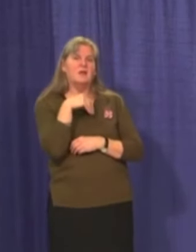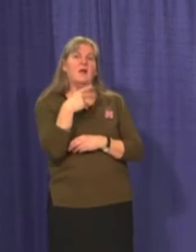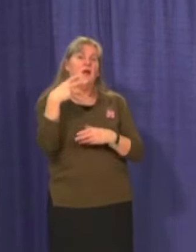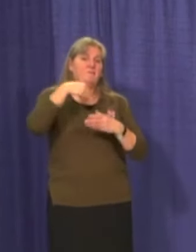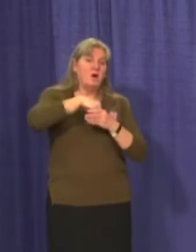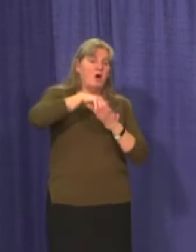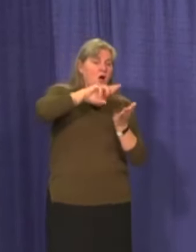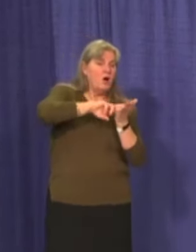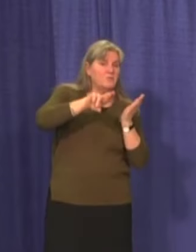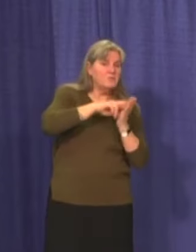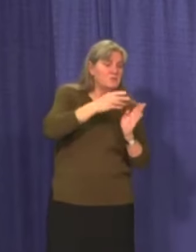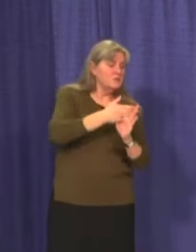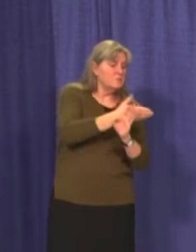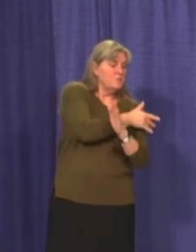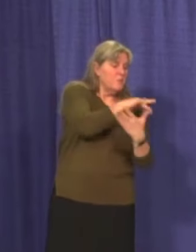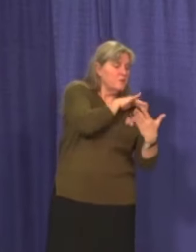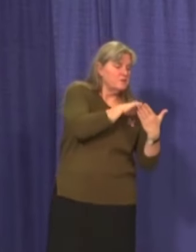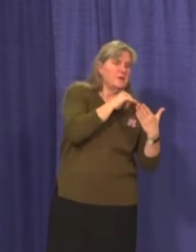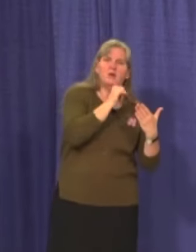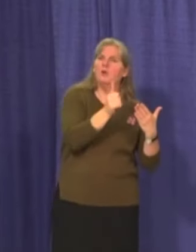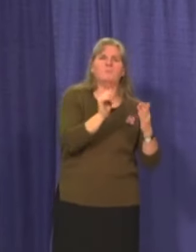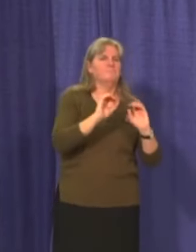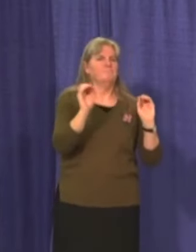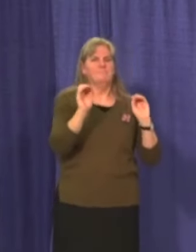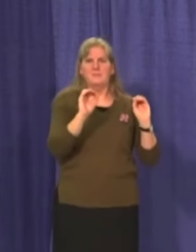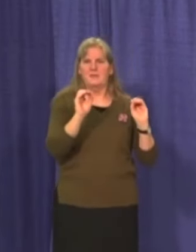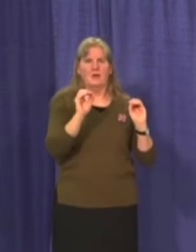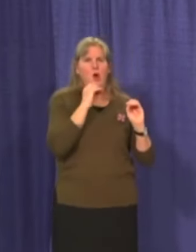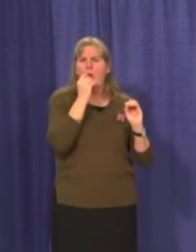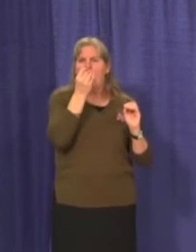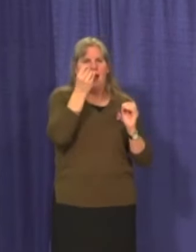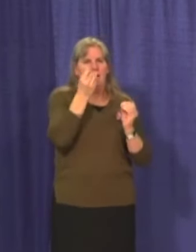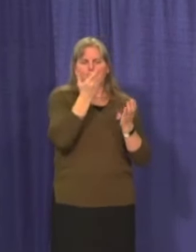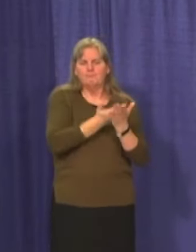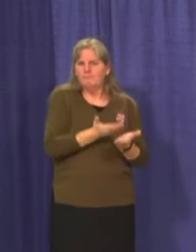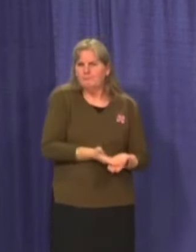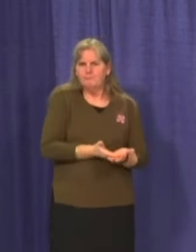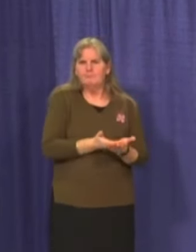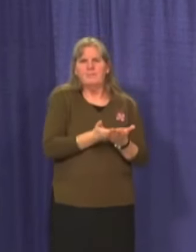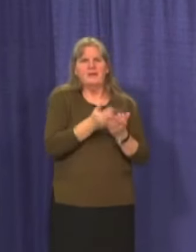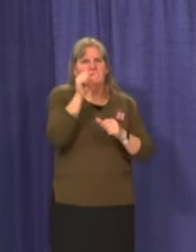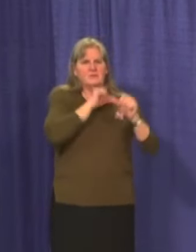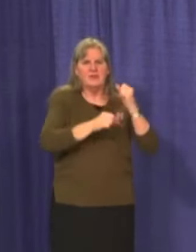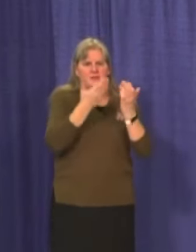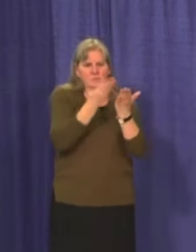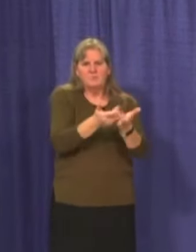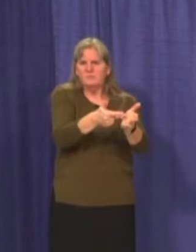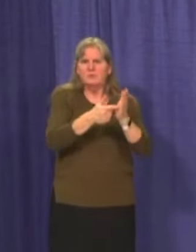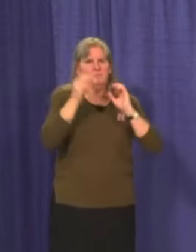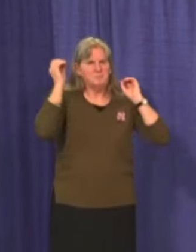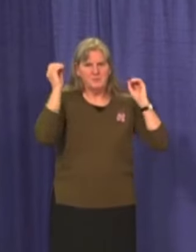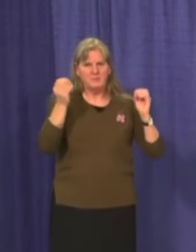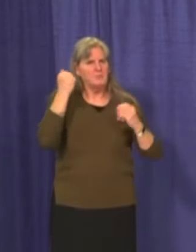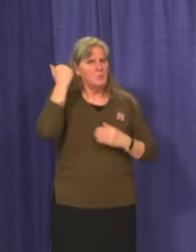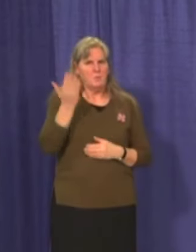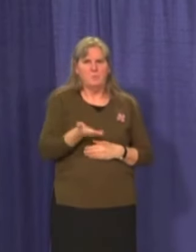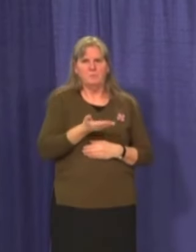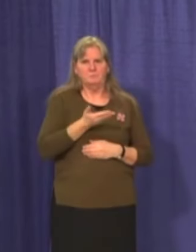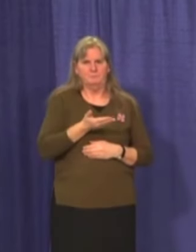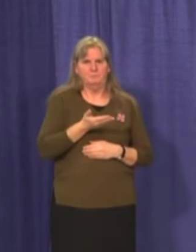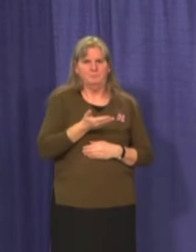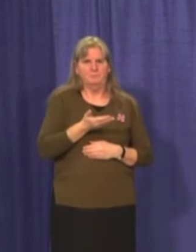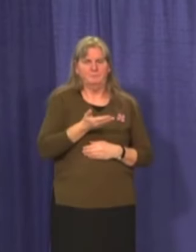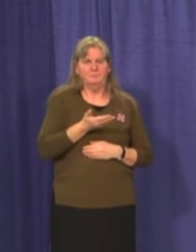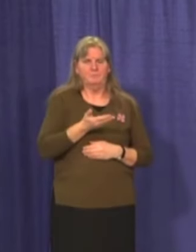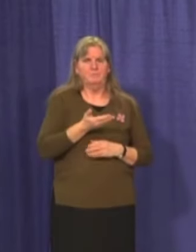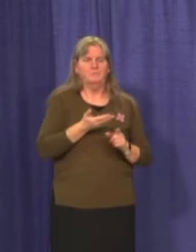we use in that conversation is a lot of information that we have based on what we would expect to see and what other vaccine vaccines,